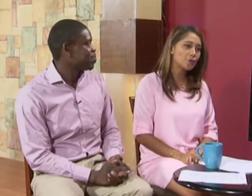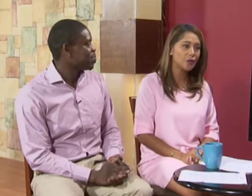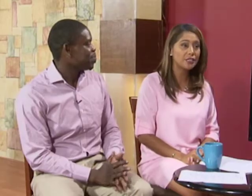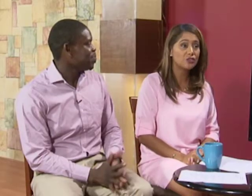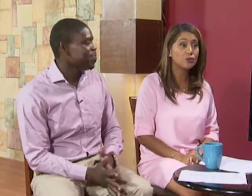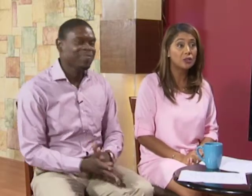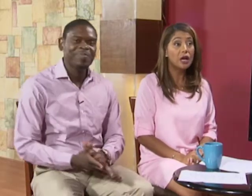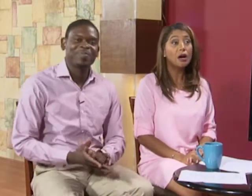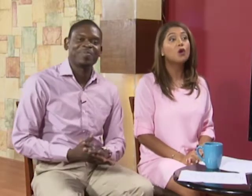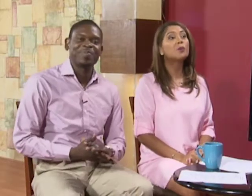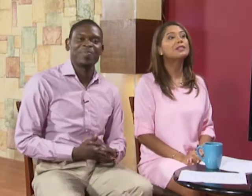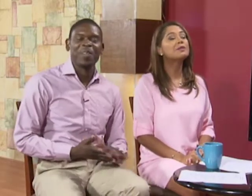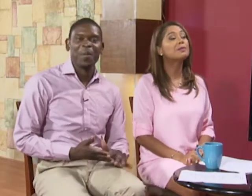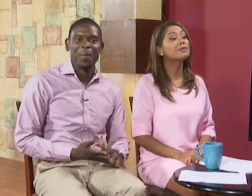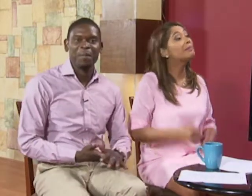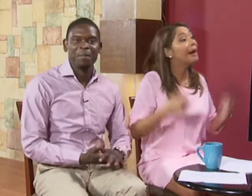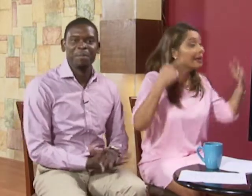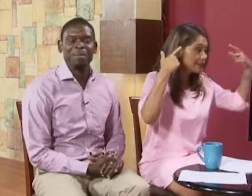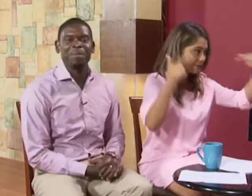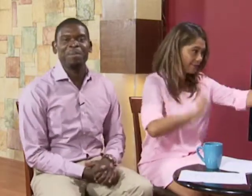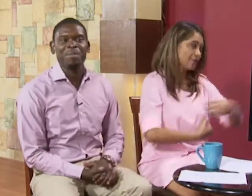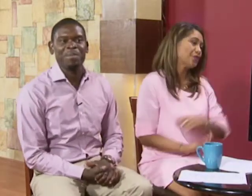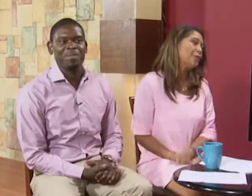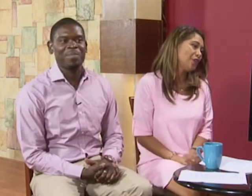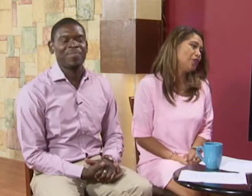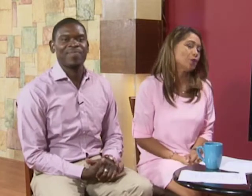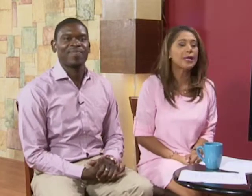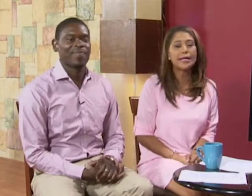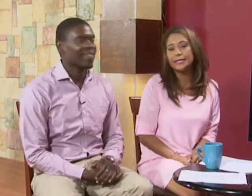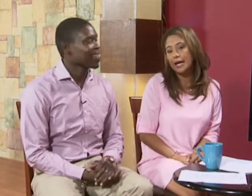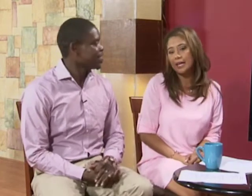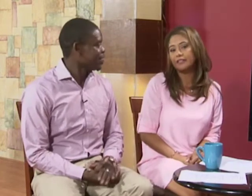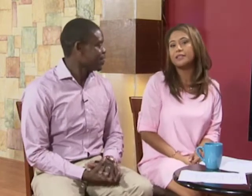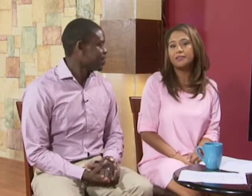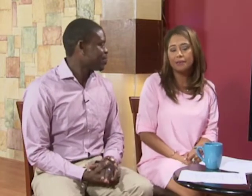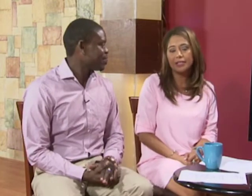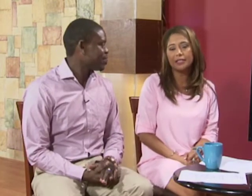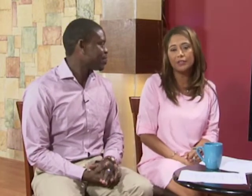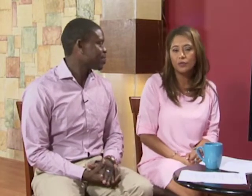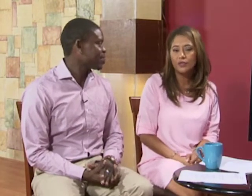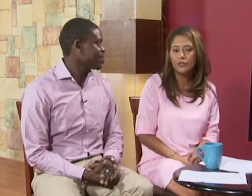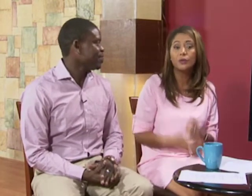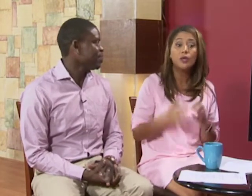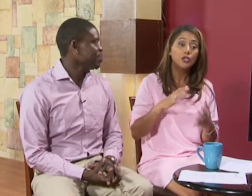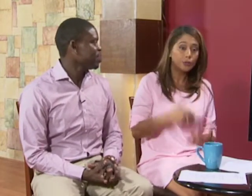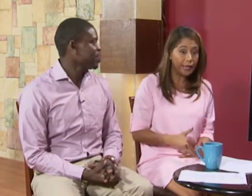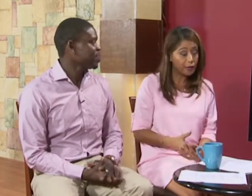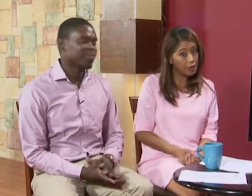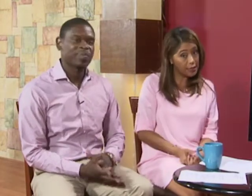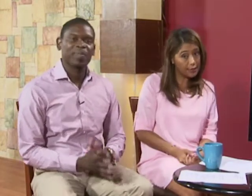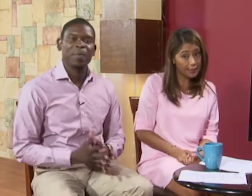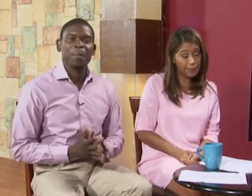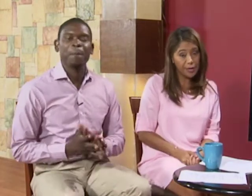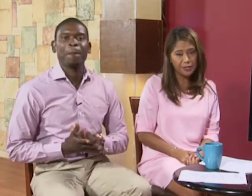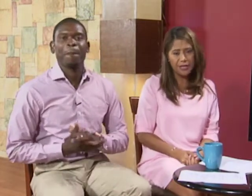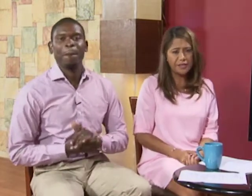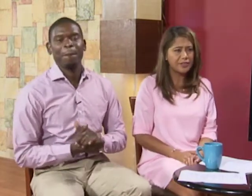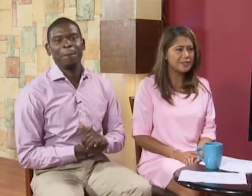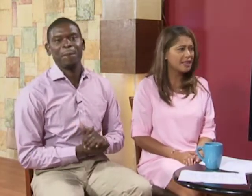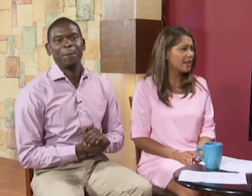wanted to open people's minds to something new and uh if this is something that interests you you can contact sella maris there's i